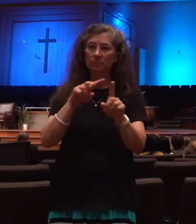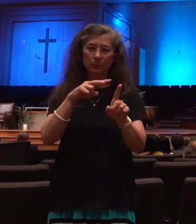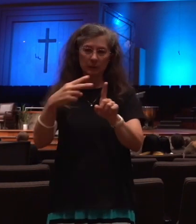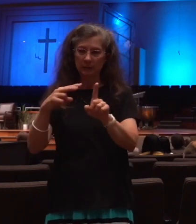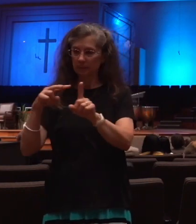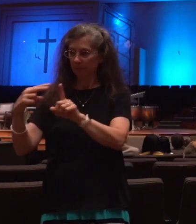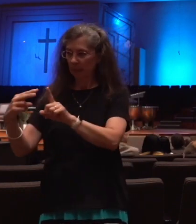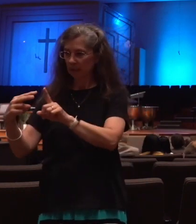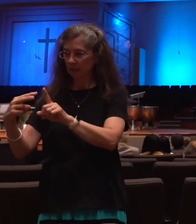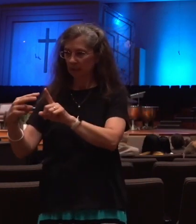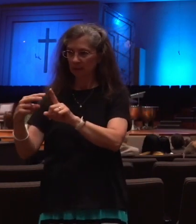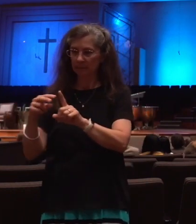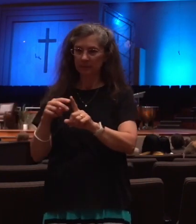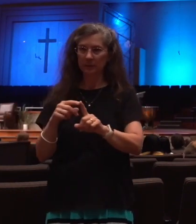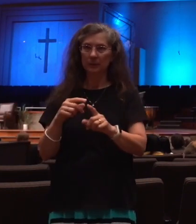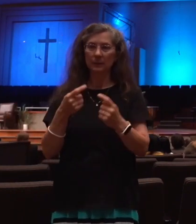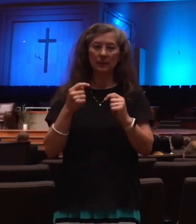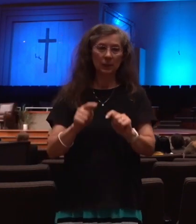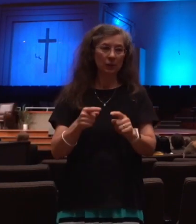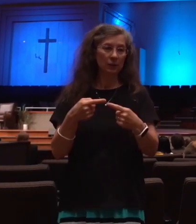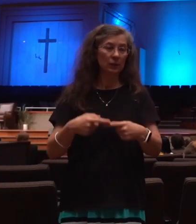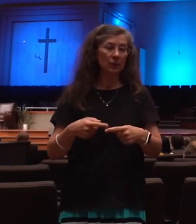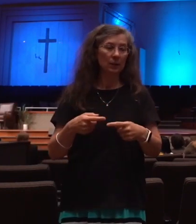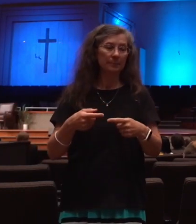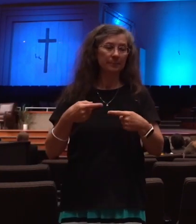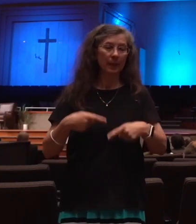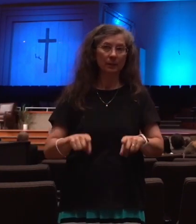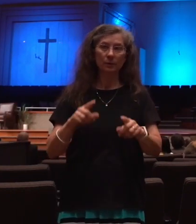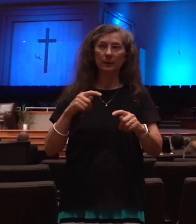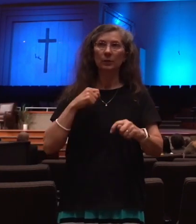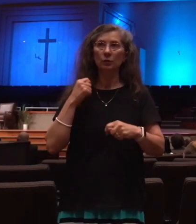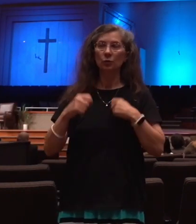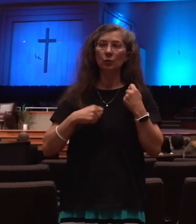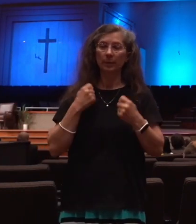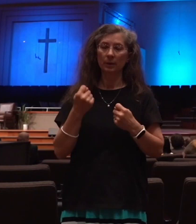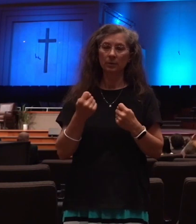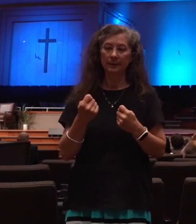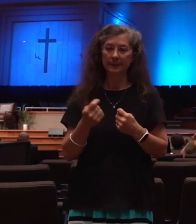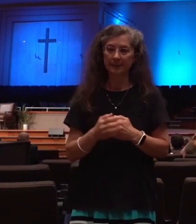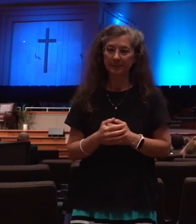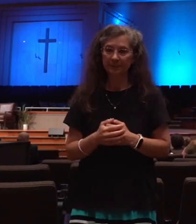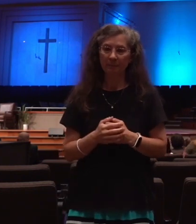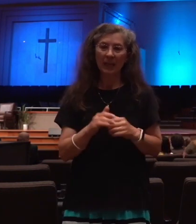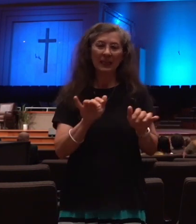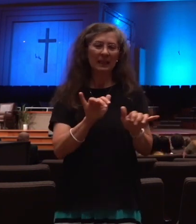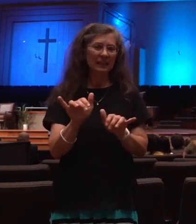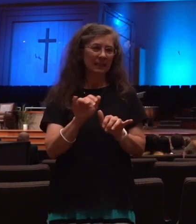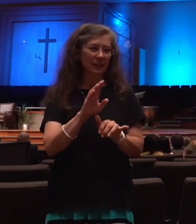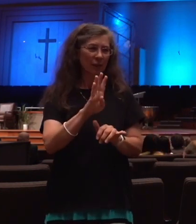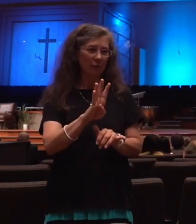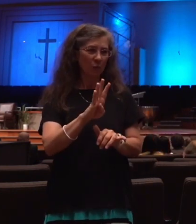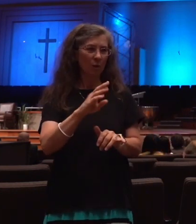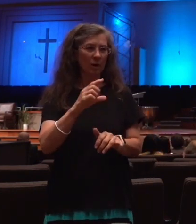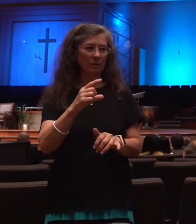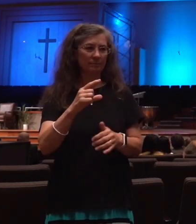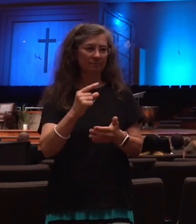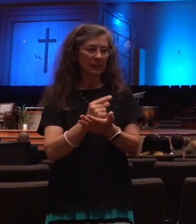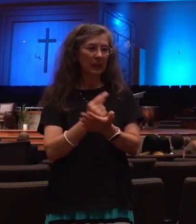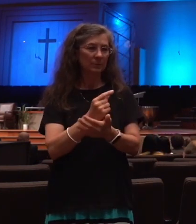of what's going on in the tribulation. It's similar to the four gospels. And when you read the four